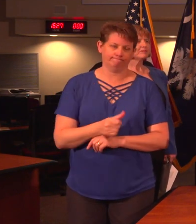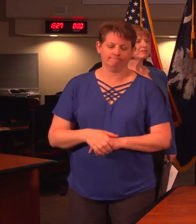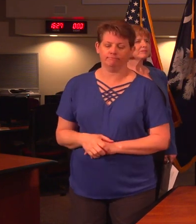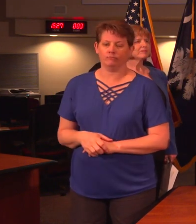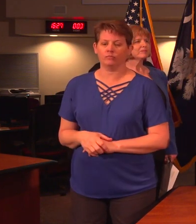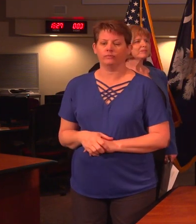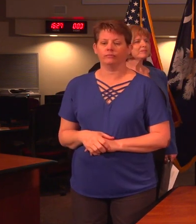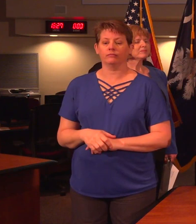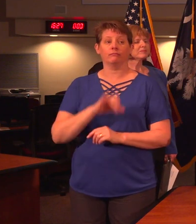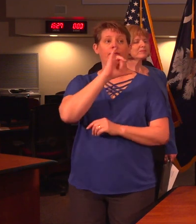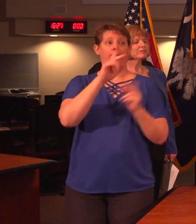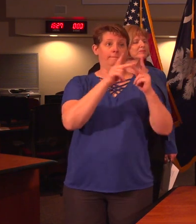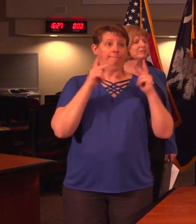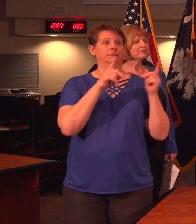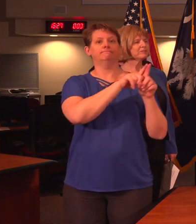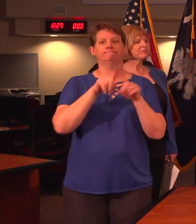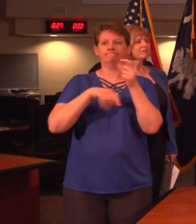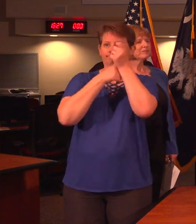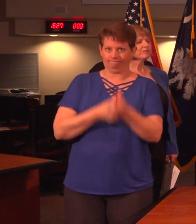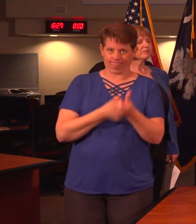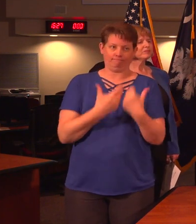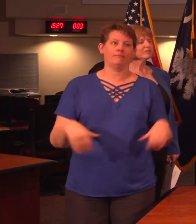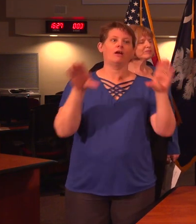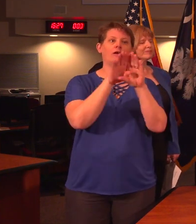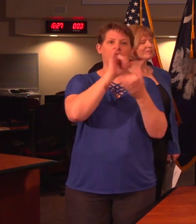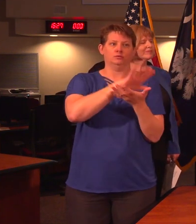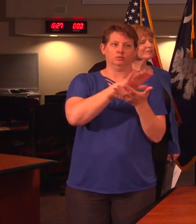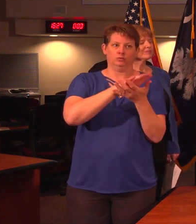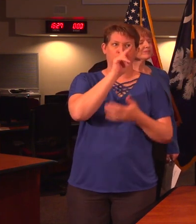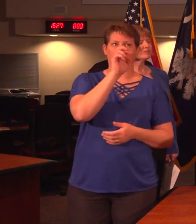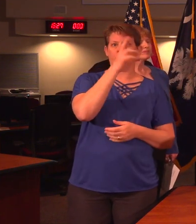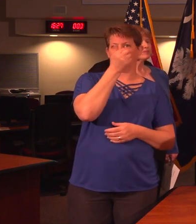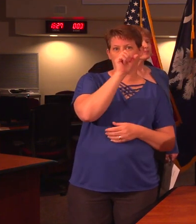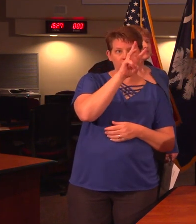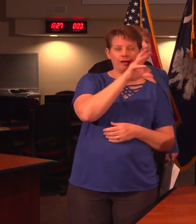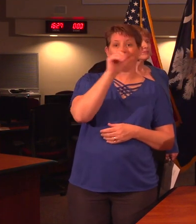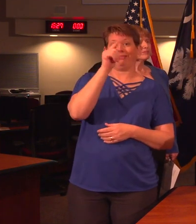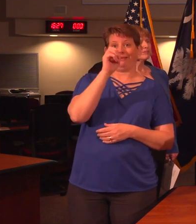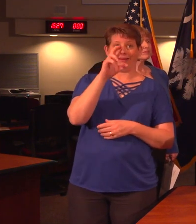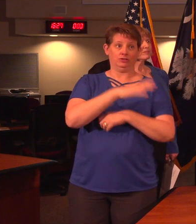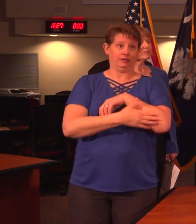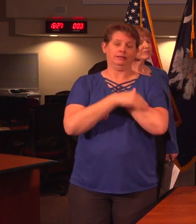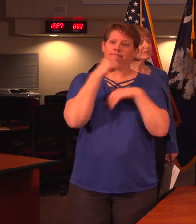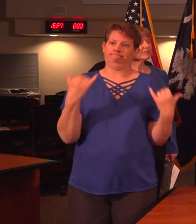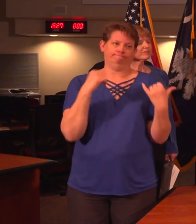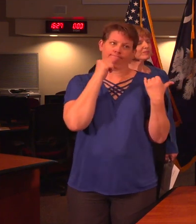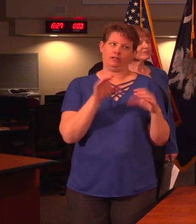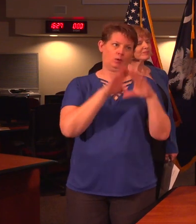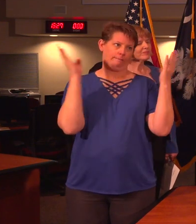The center is also following the governor's closure of schools in Kershaw and Lancaster County and is currently not open.